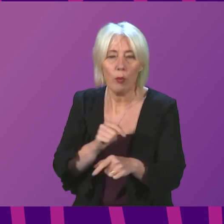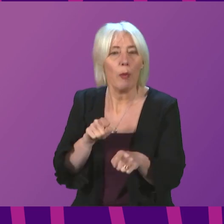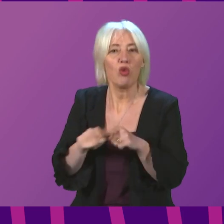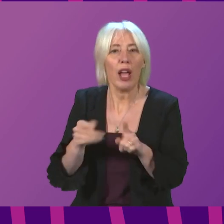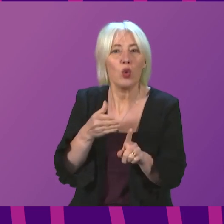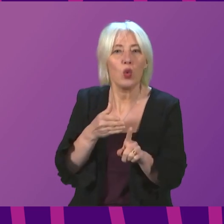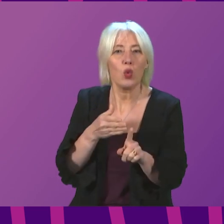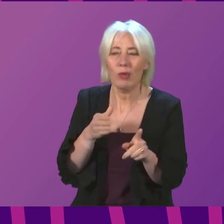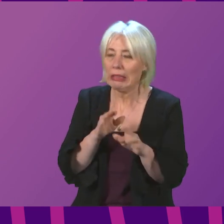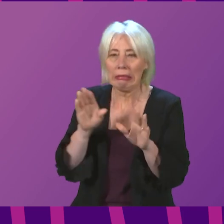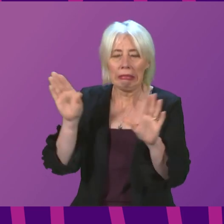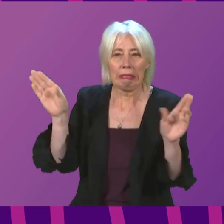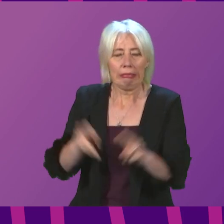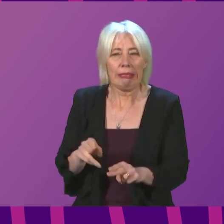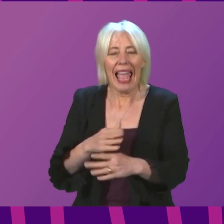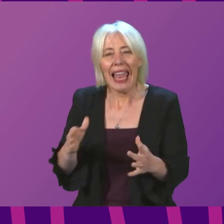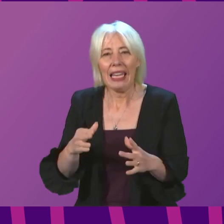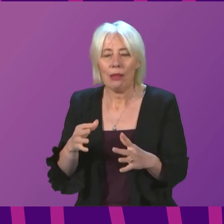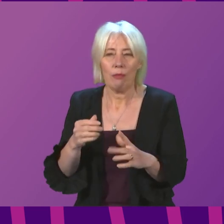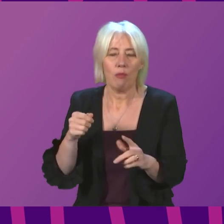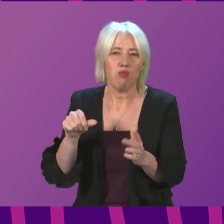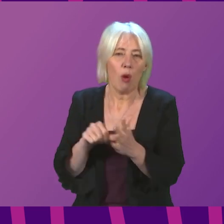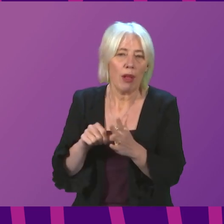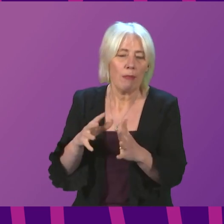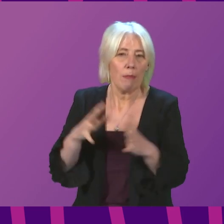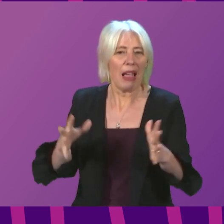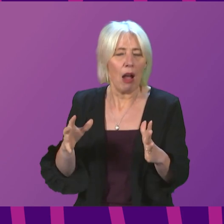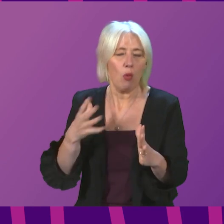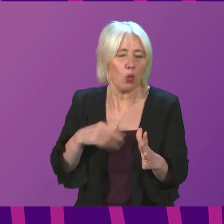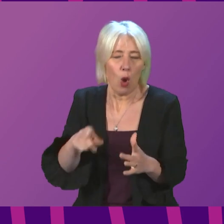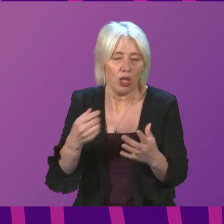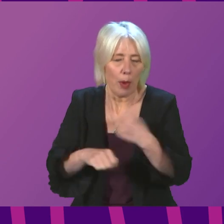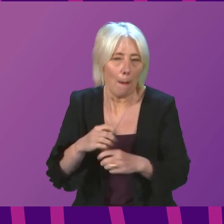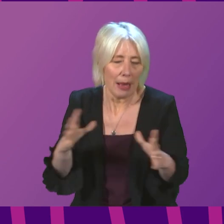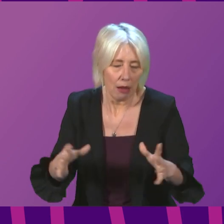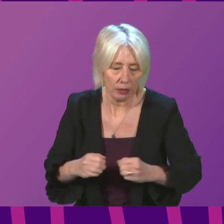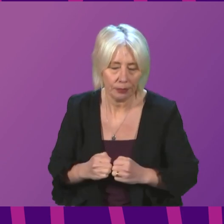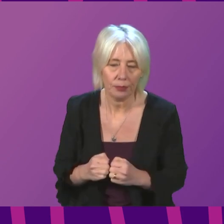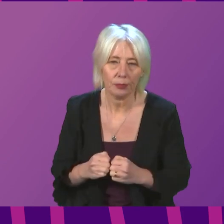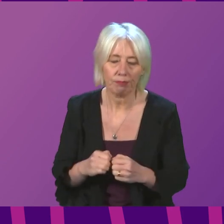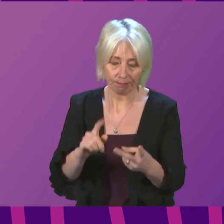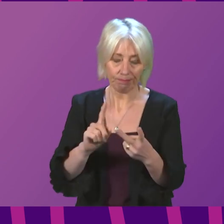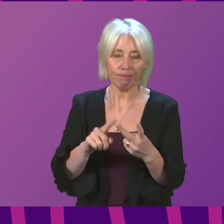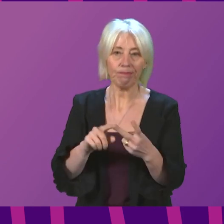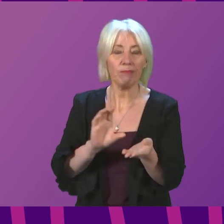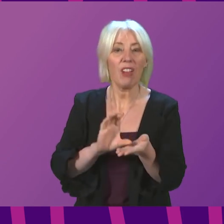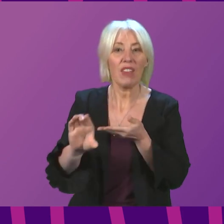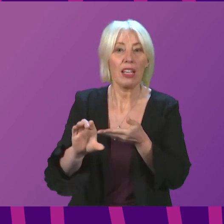compounding a problem as we try to solve that problem. The financial support